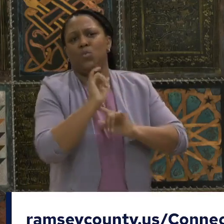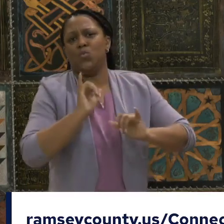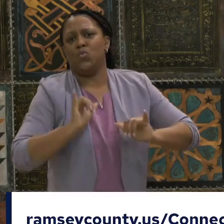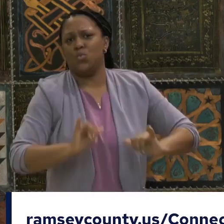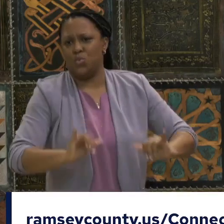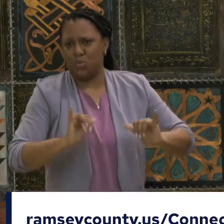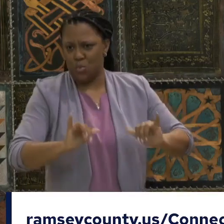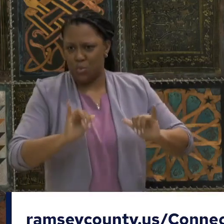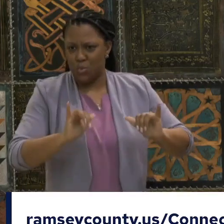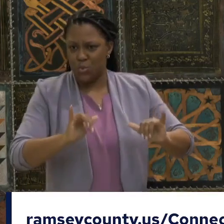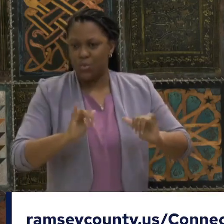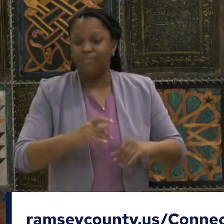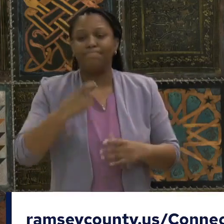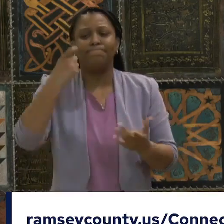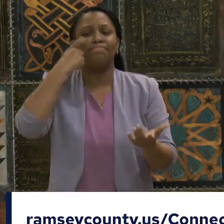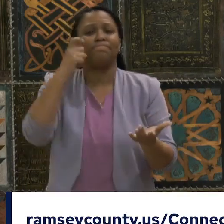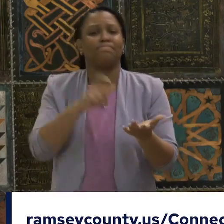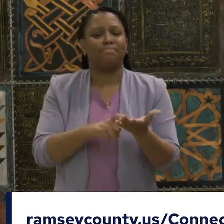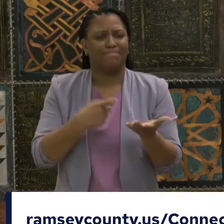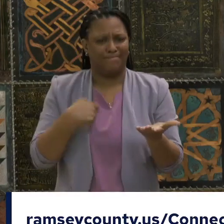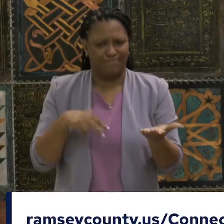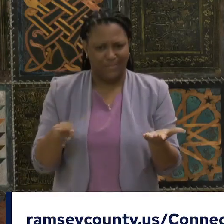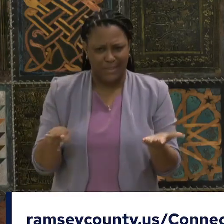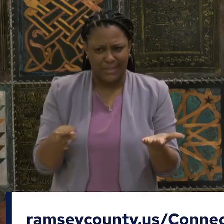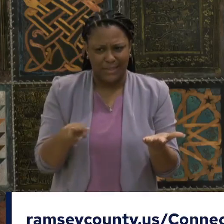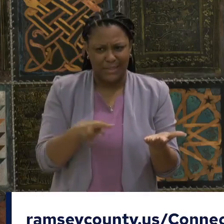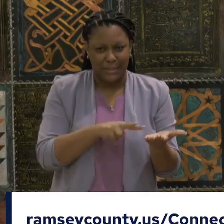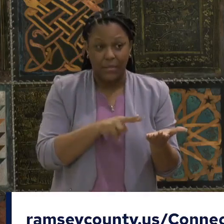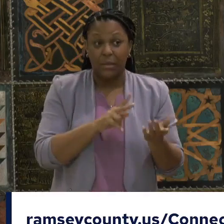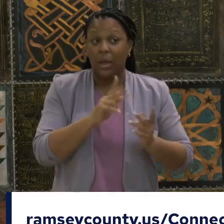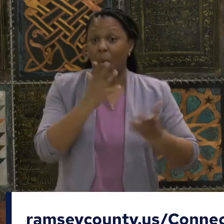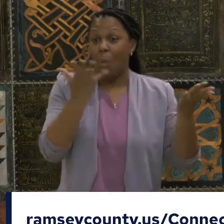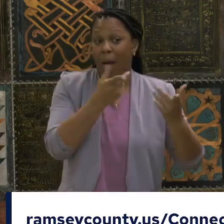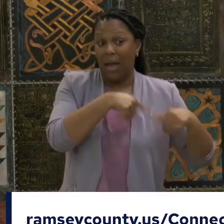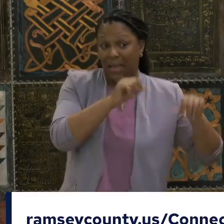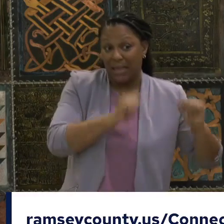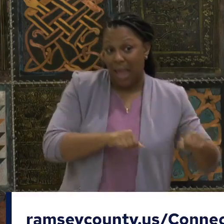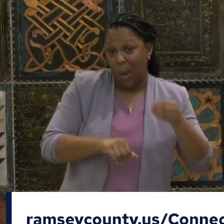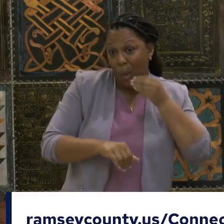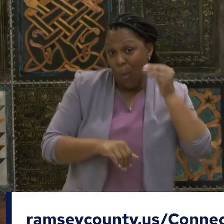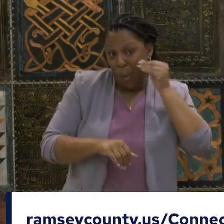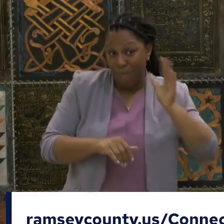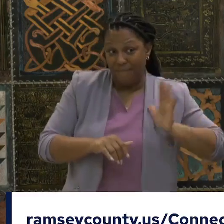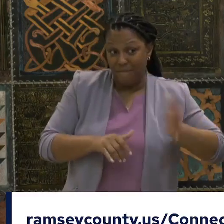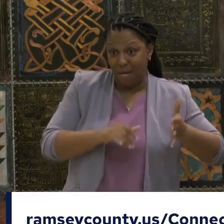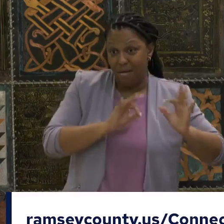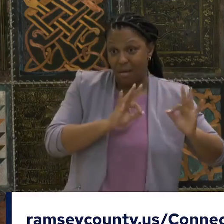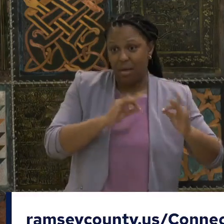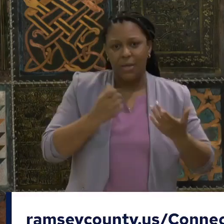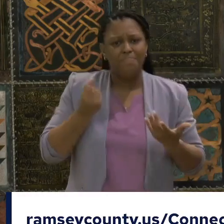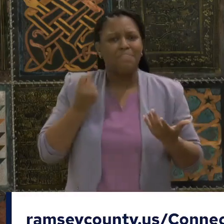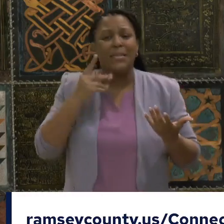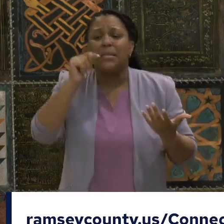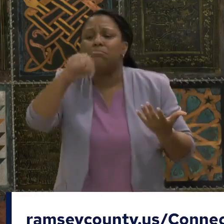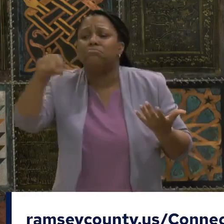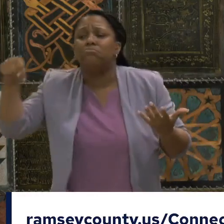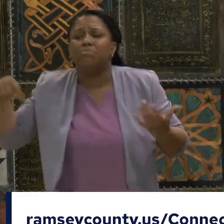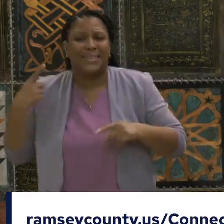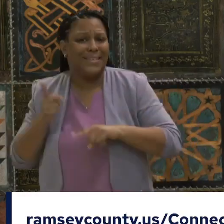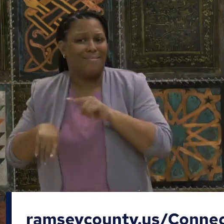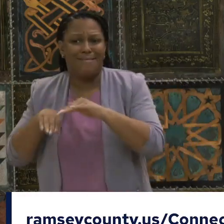and who couldn't and what that really looked like. And it really illuminated. The Connectivity Blueprint report makes clear what